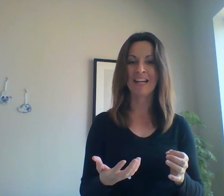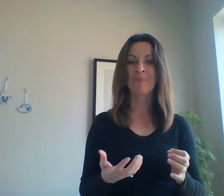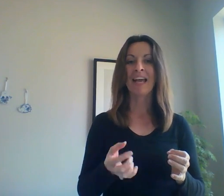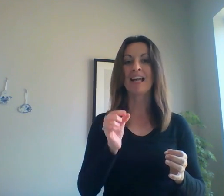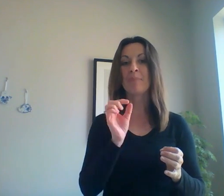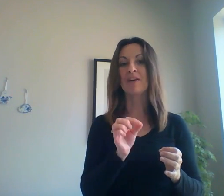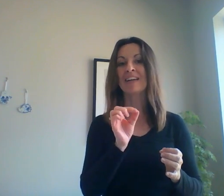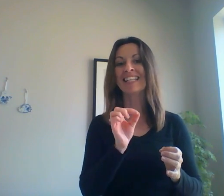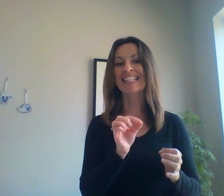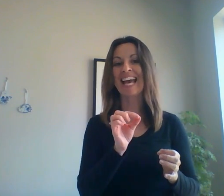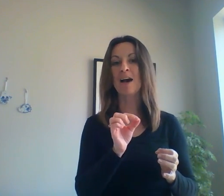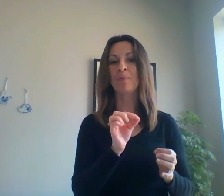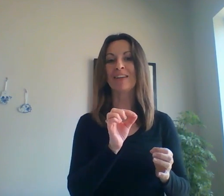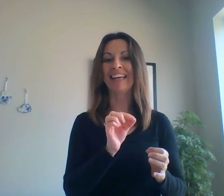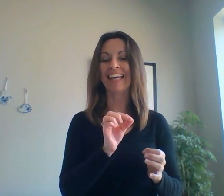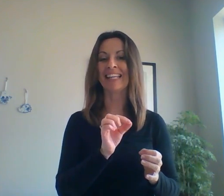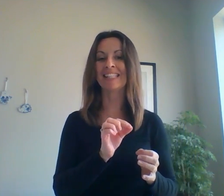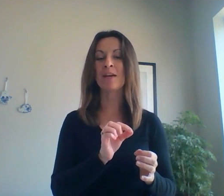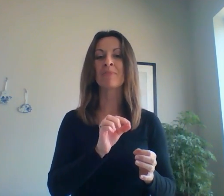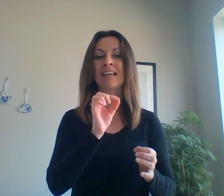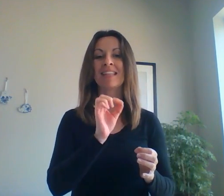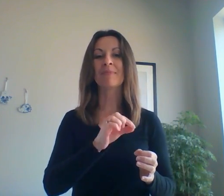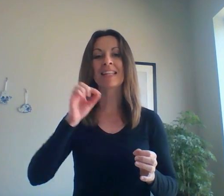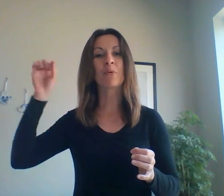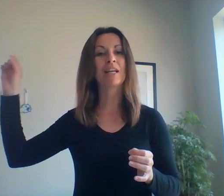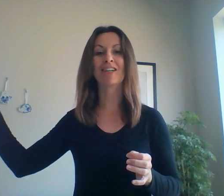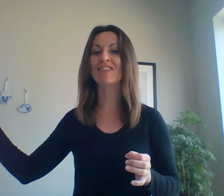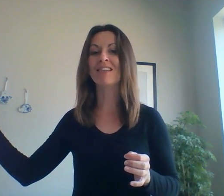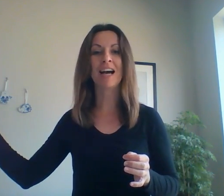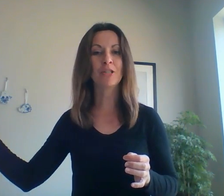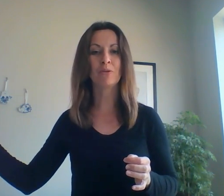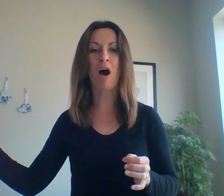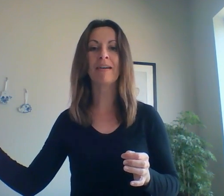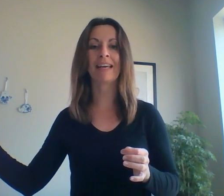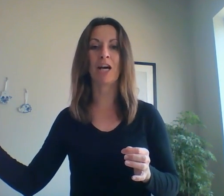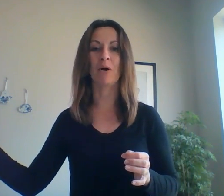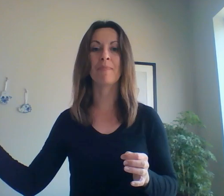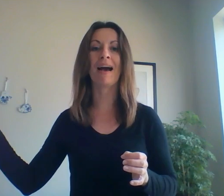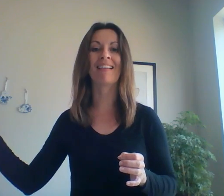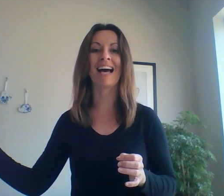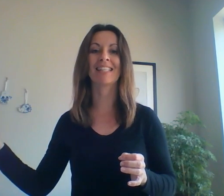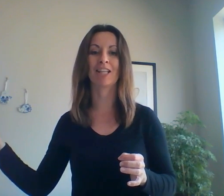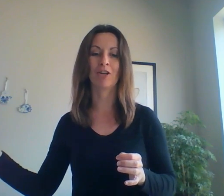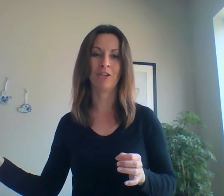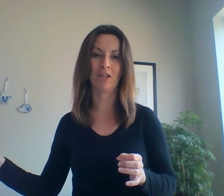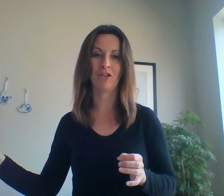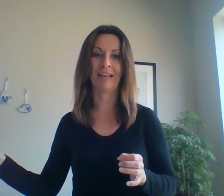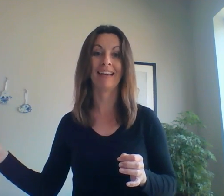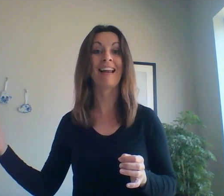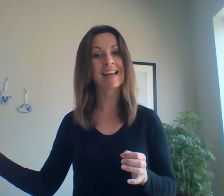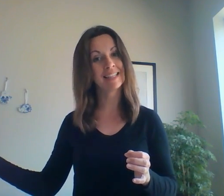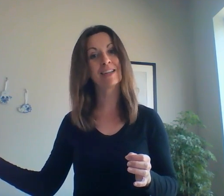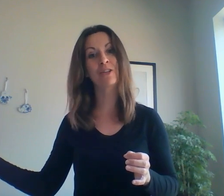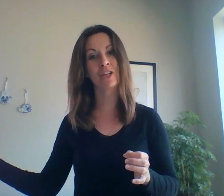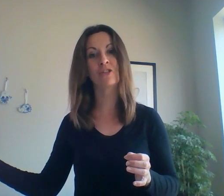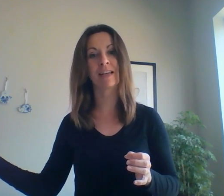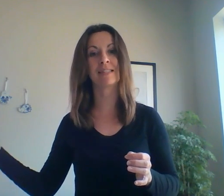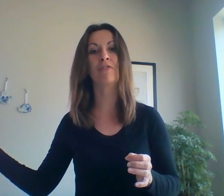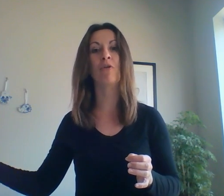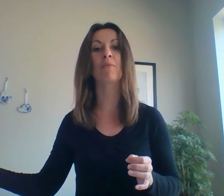And a perfect example is something that we learned not too long ago about classical conditioning. Classical conditioning is a form